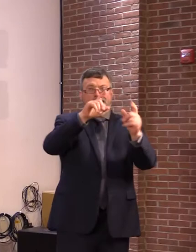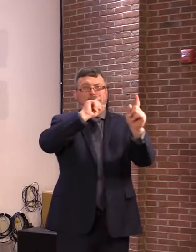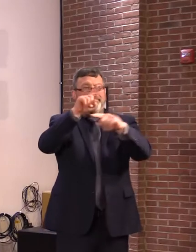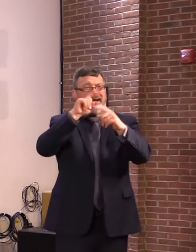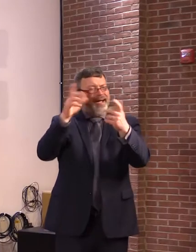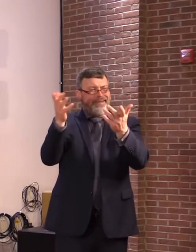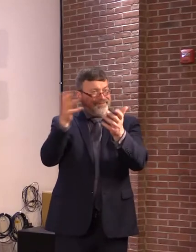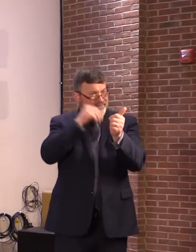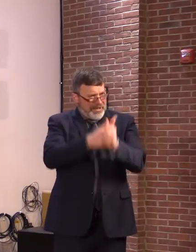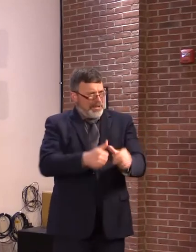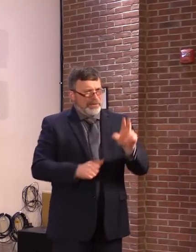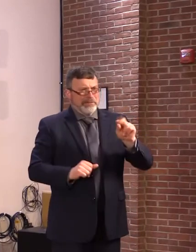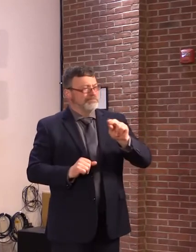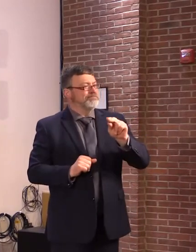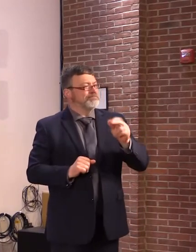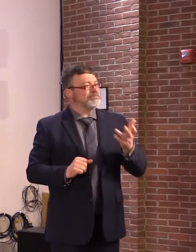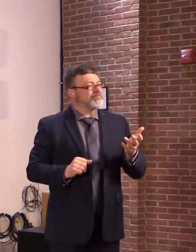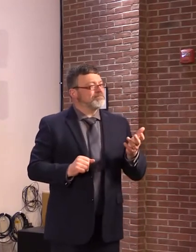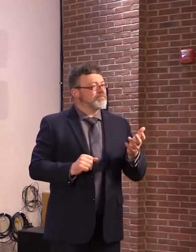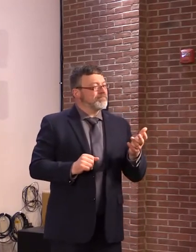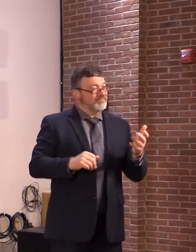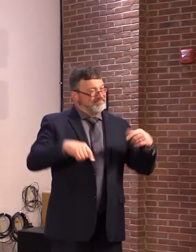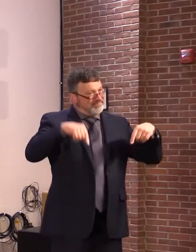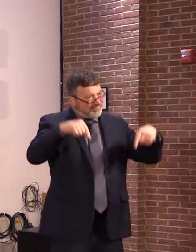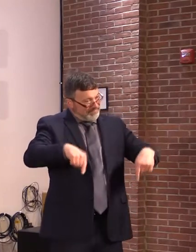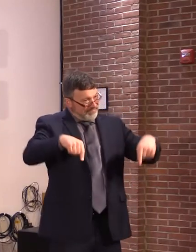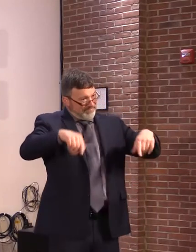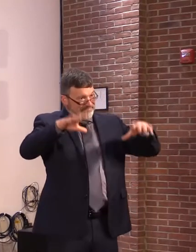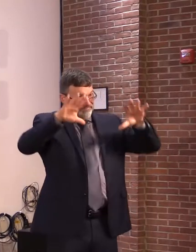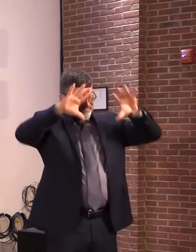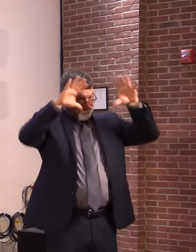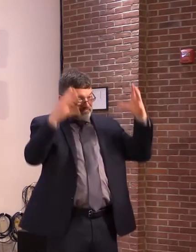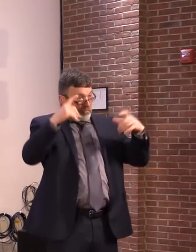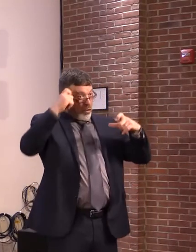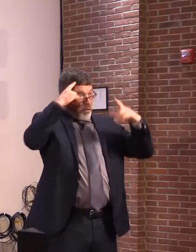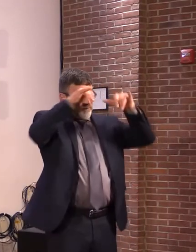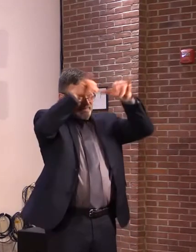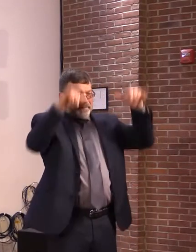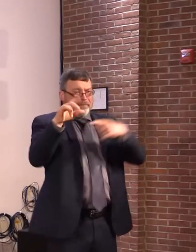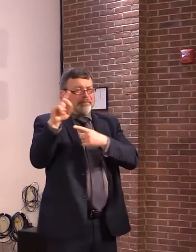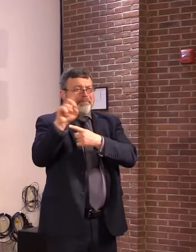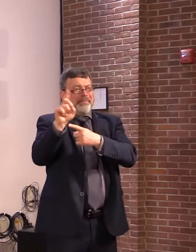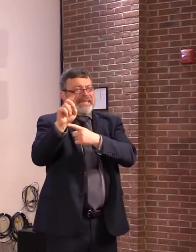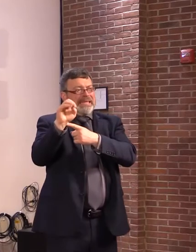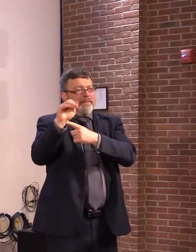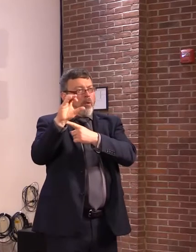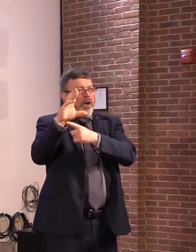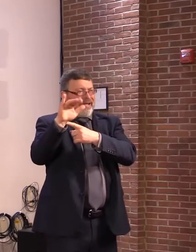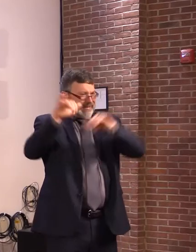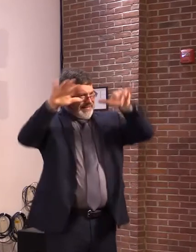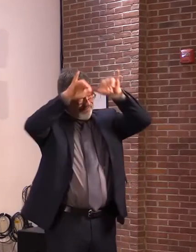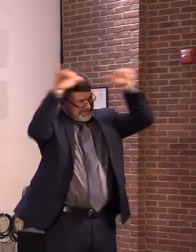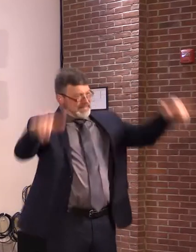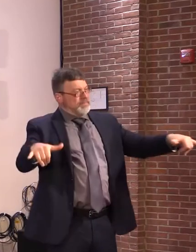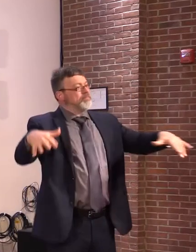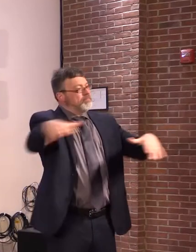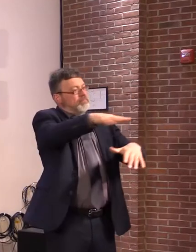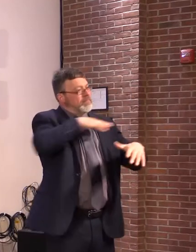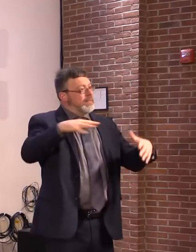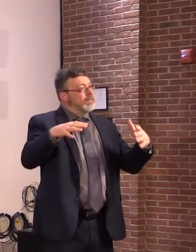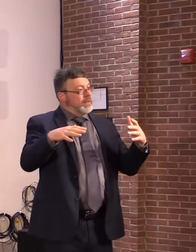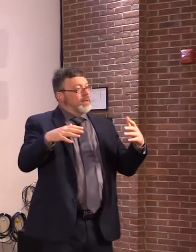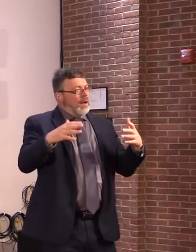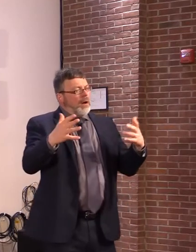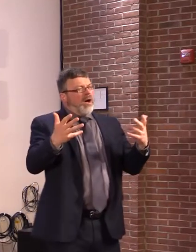works best. It's messy. But it works best when we all have the ability to